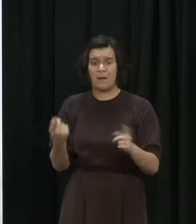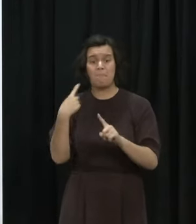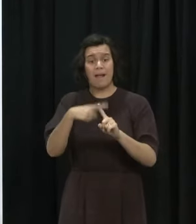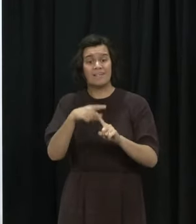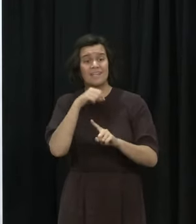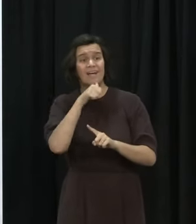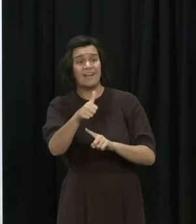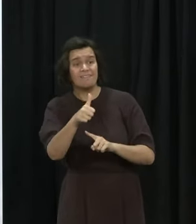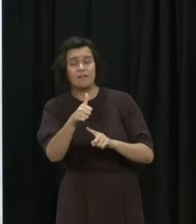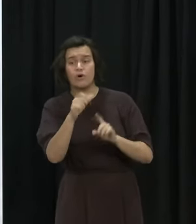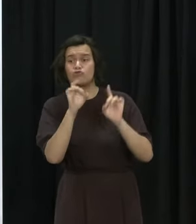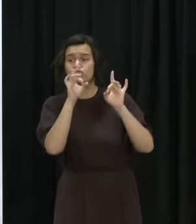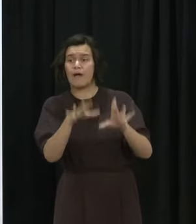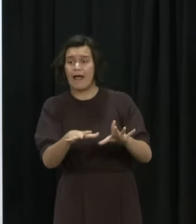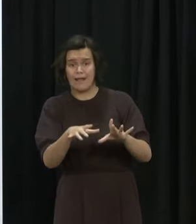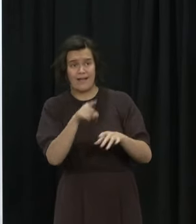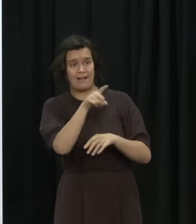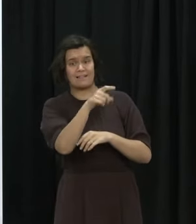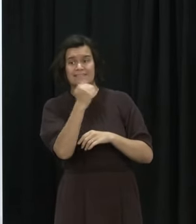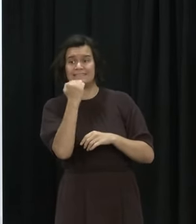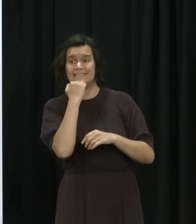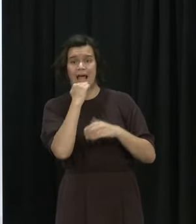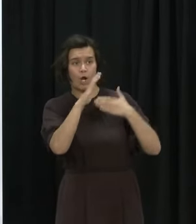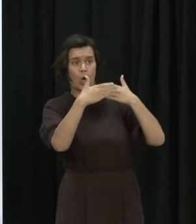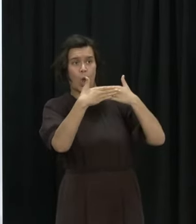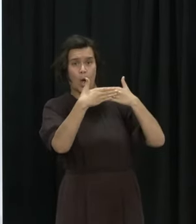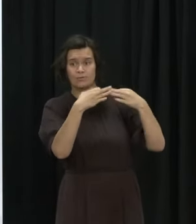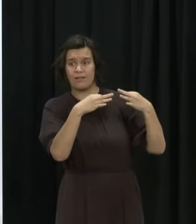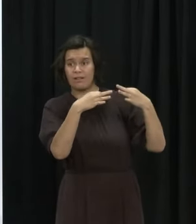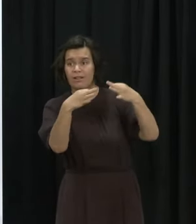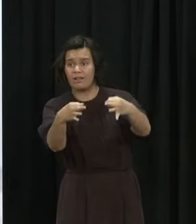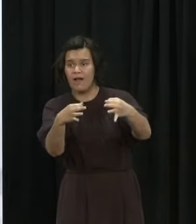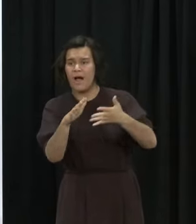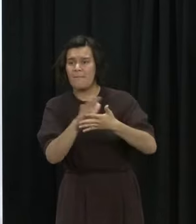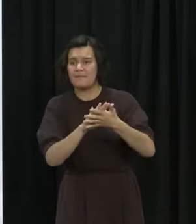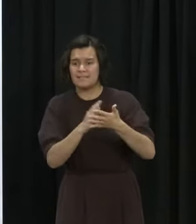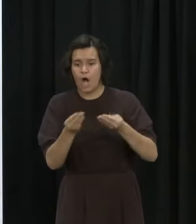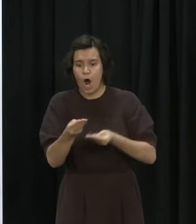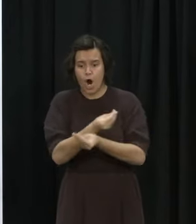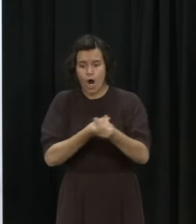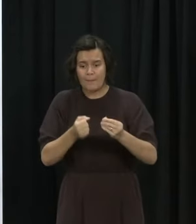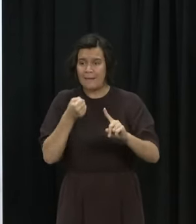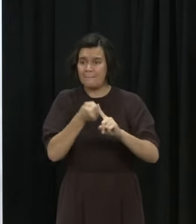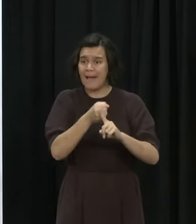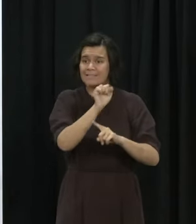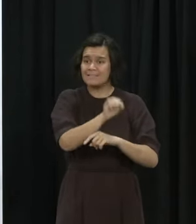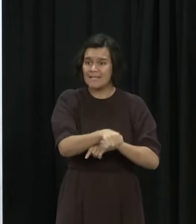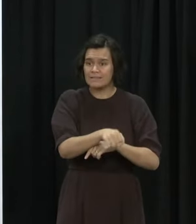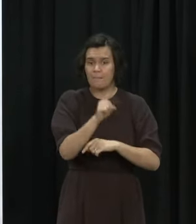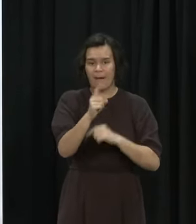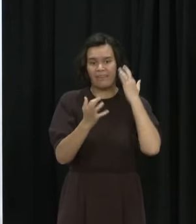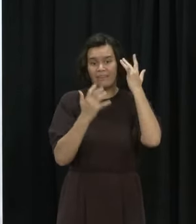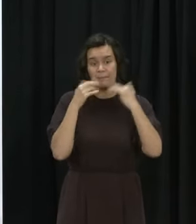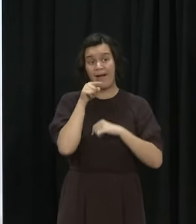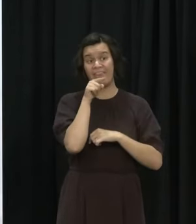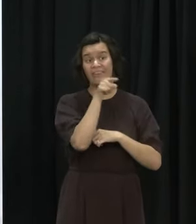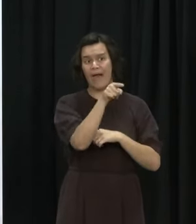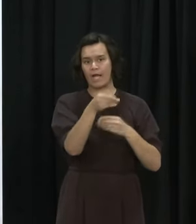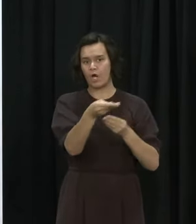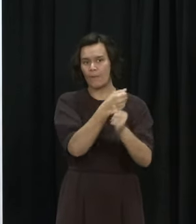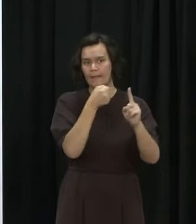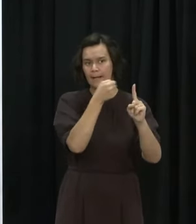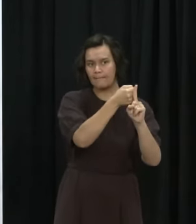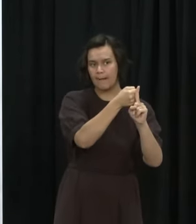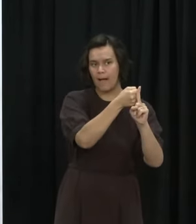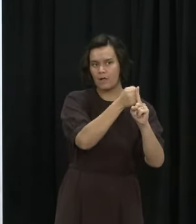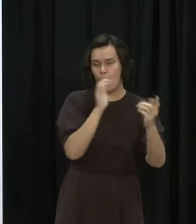the cost of that at least in the short term is less than the cost of say a level 3 or a level 4 lockdown and so the more